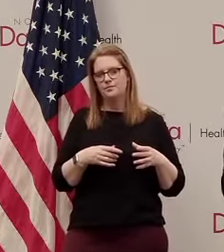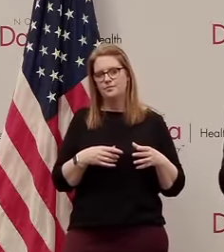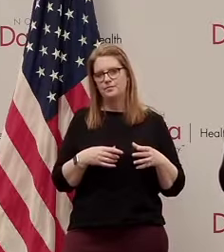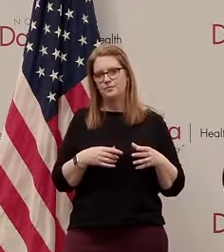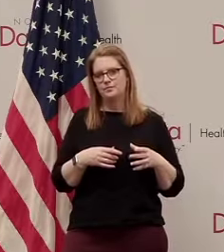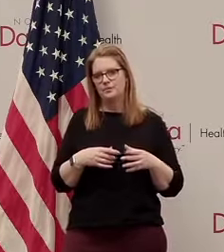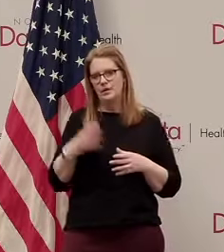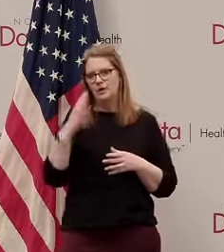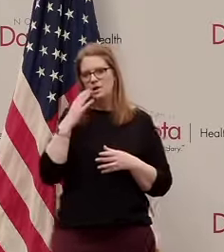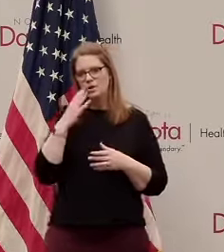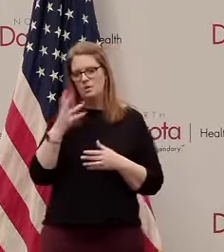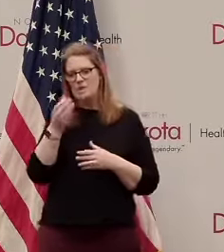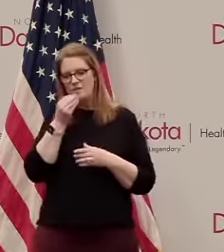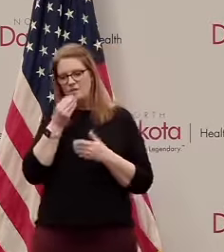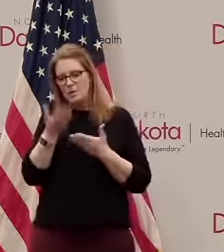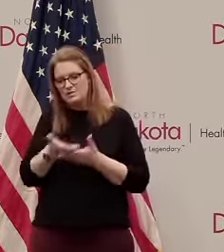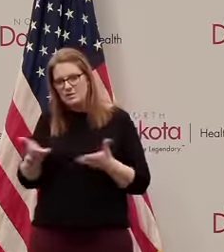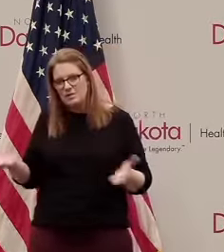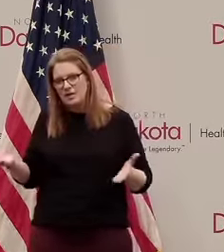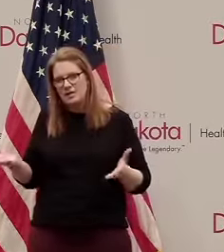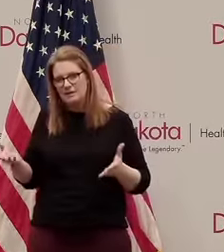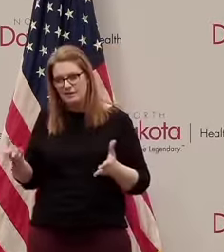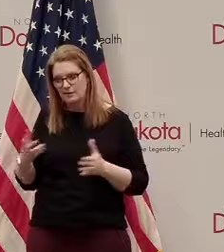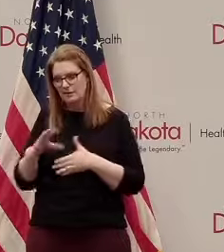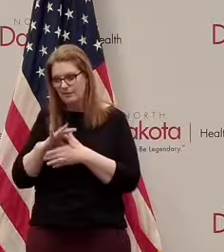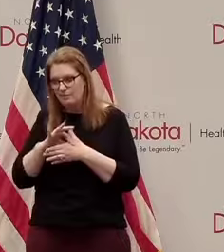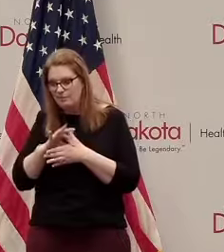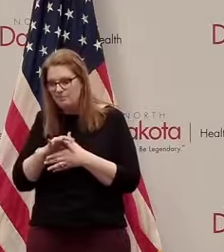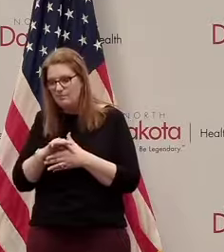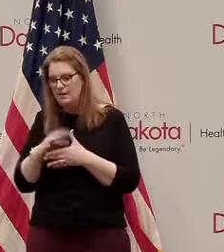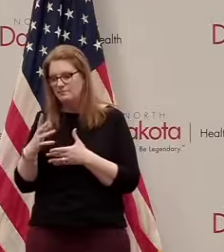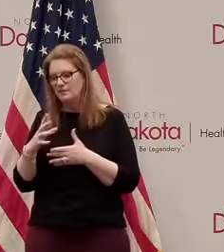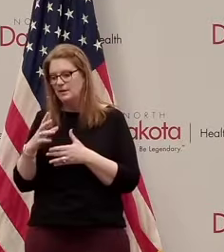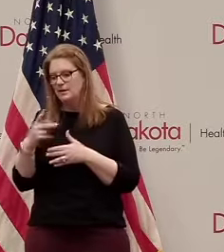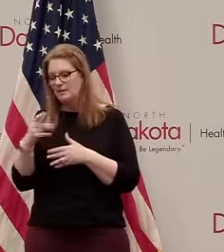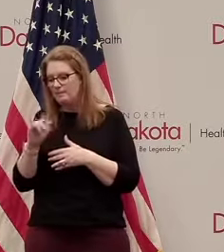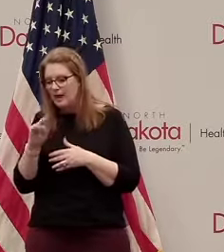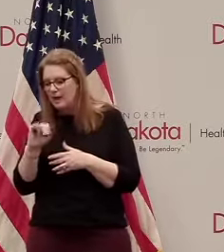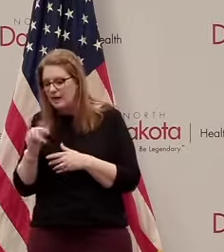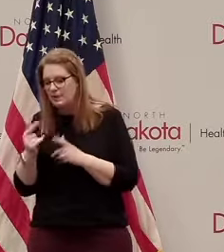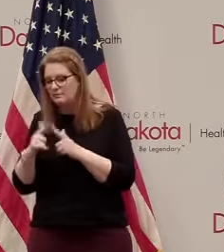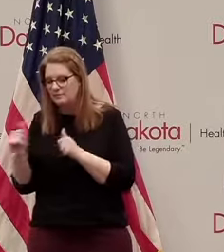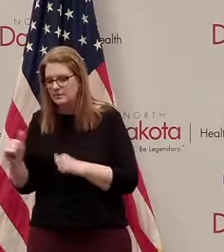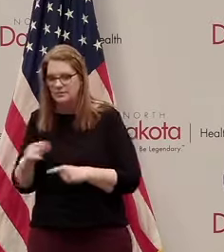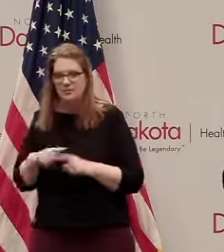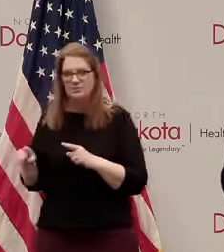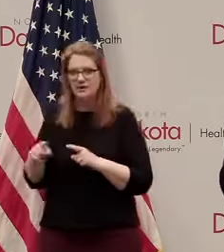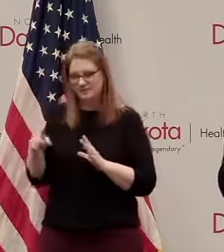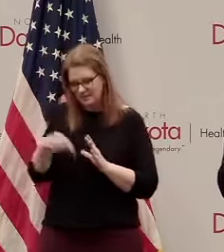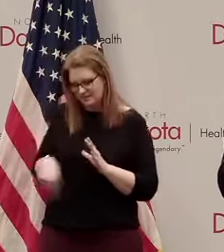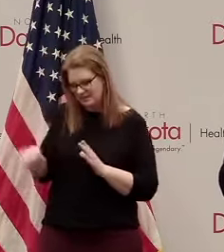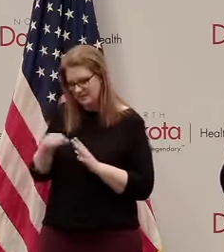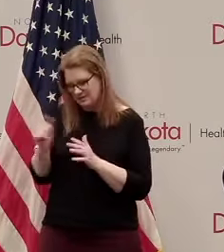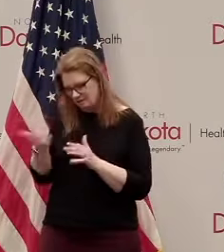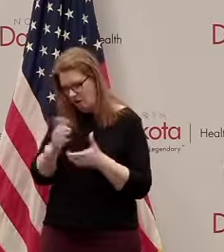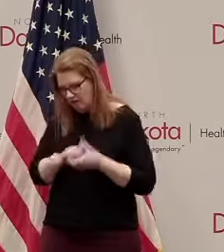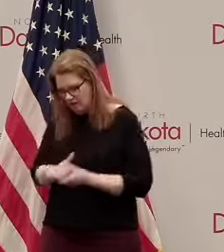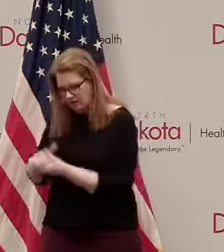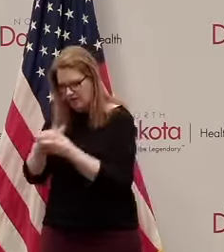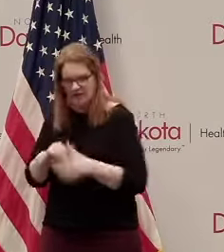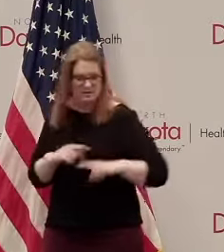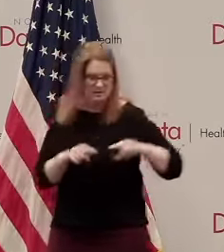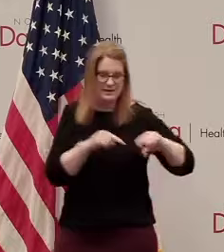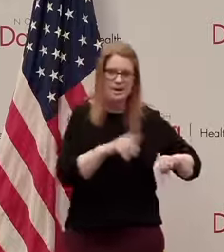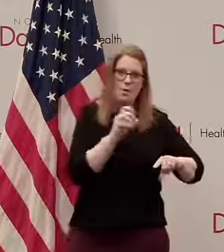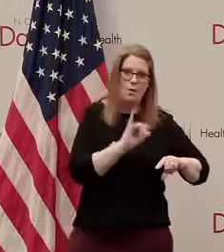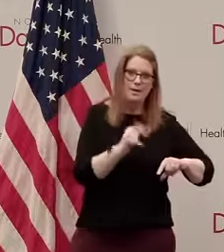meat packing and so few players especially global players well the same is true in the industry in the the oil and gas industry we do not